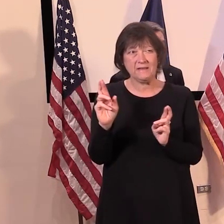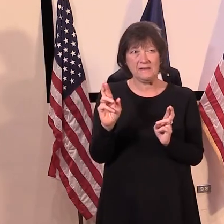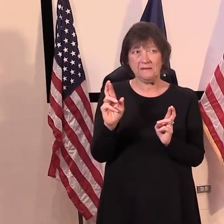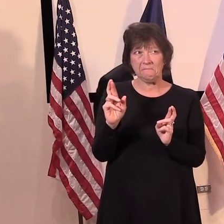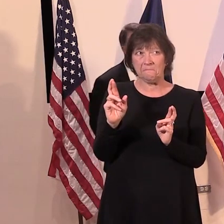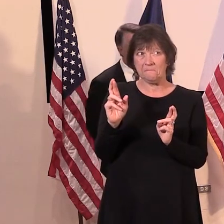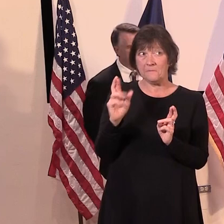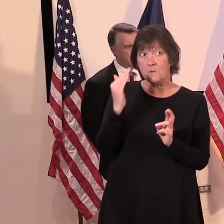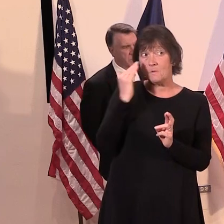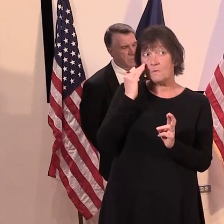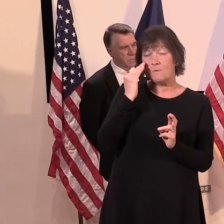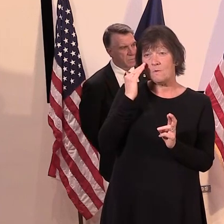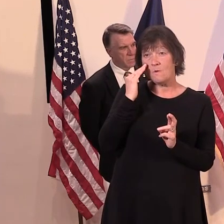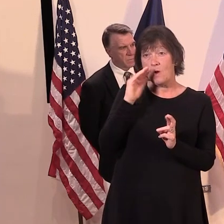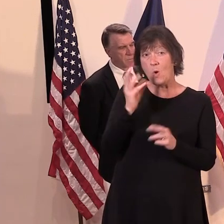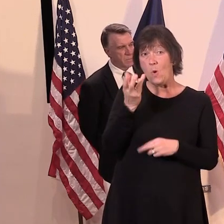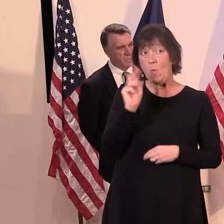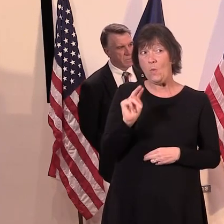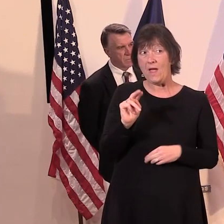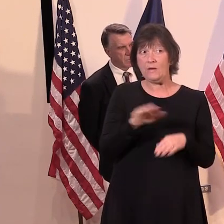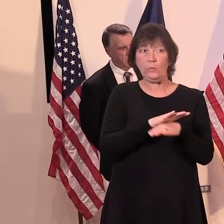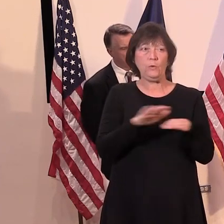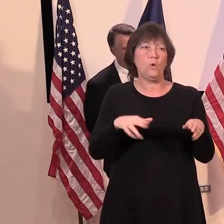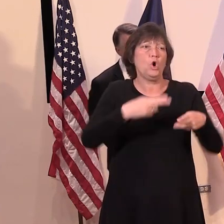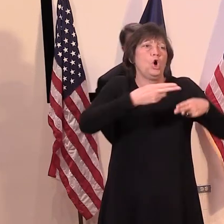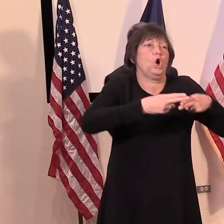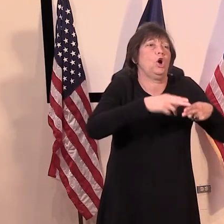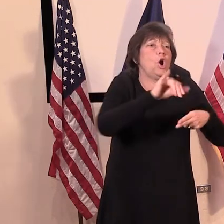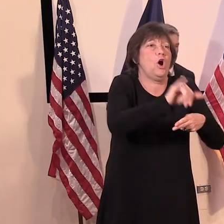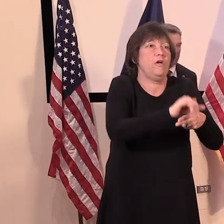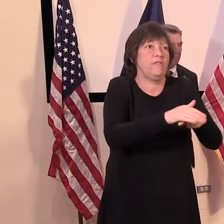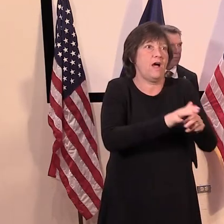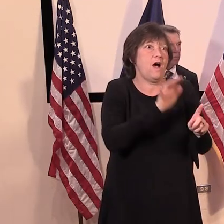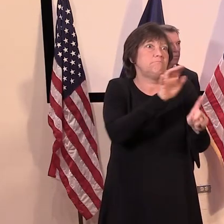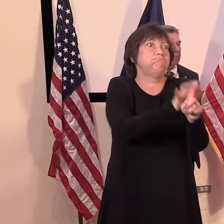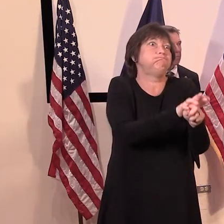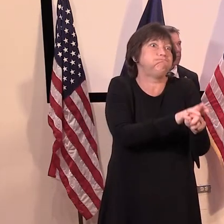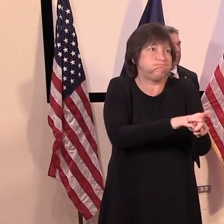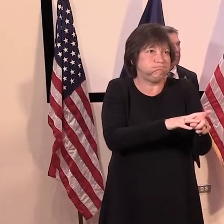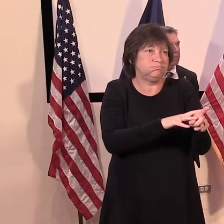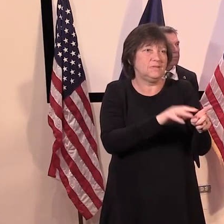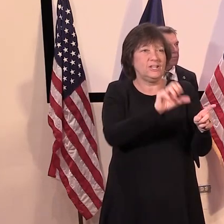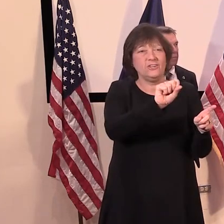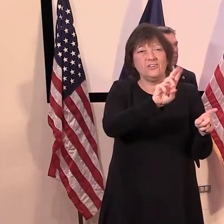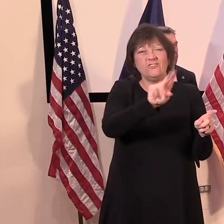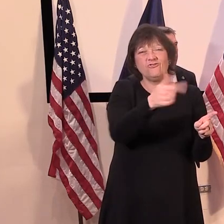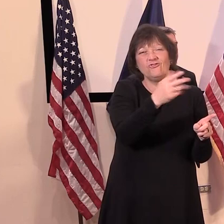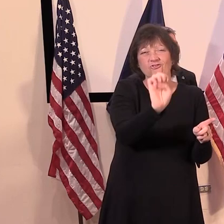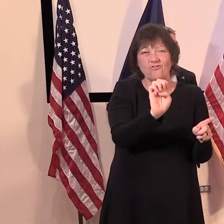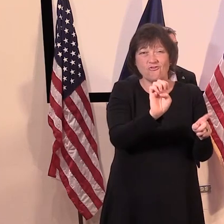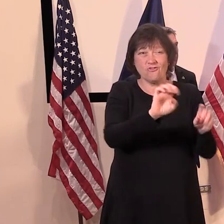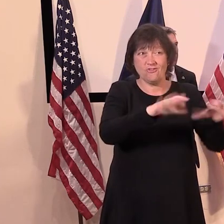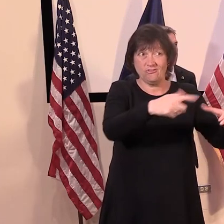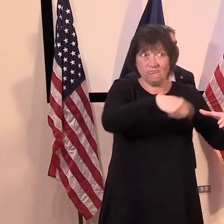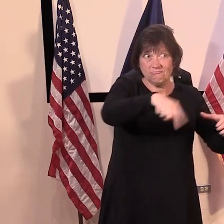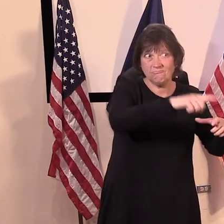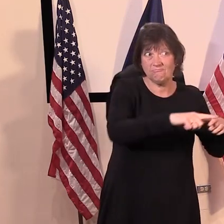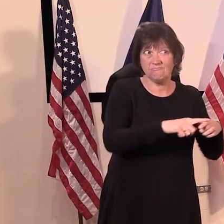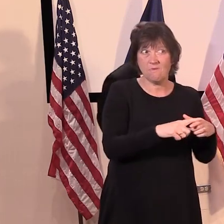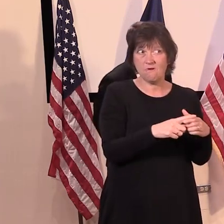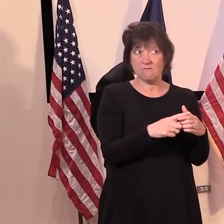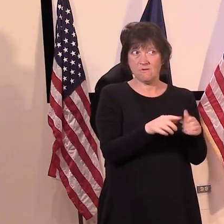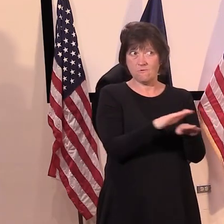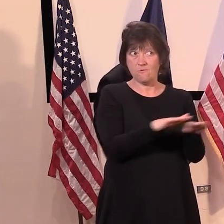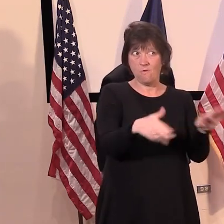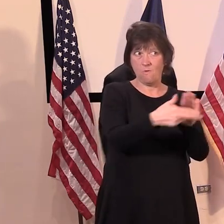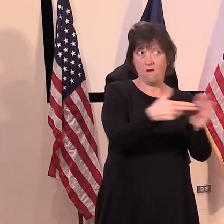when are we going to be able to, to not call St. Johnsbury a surge facility anymore? Or is it too early to tell for something like